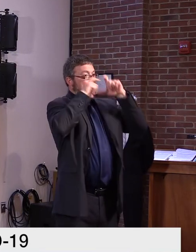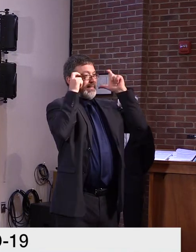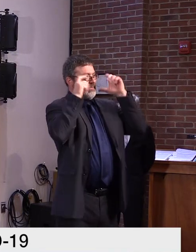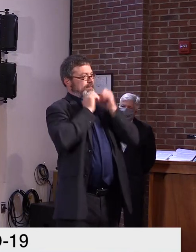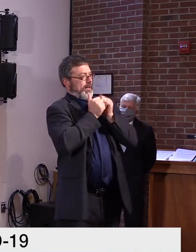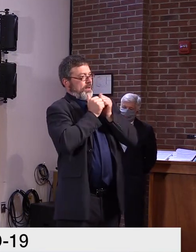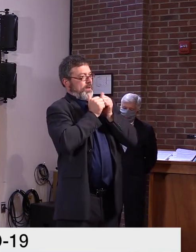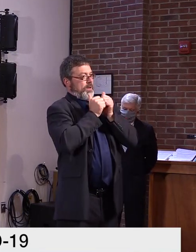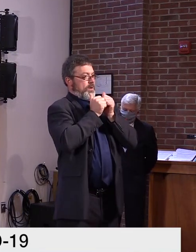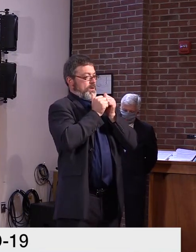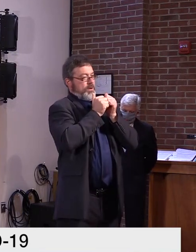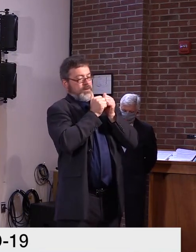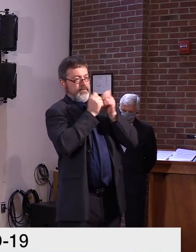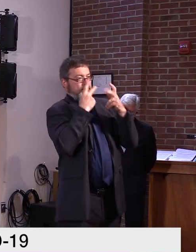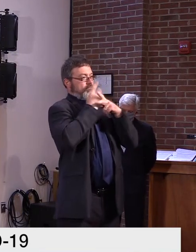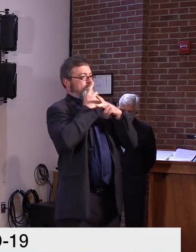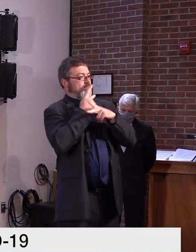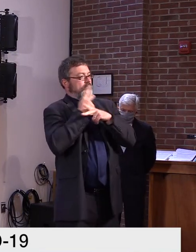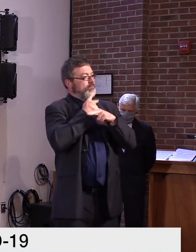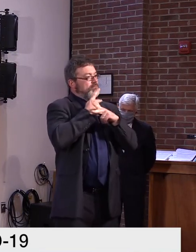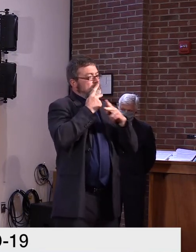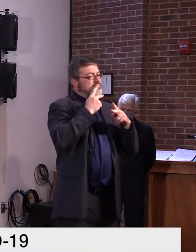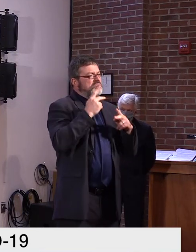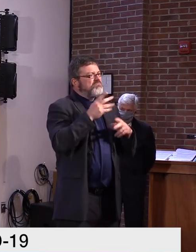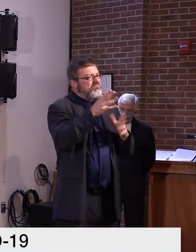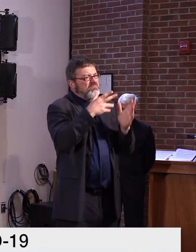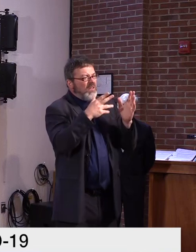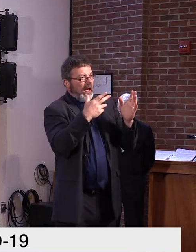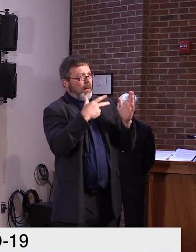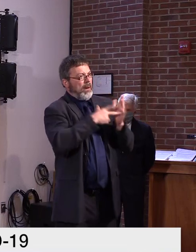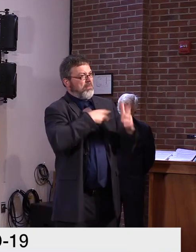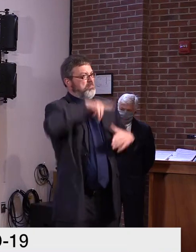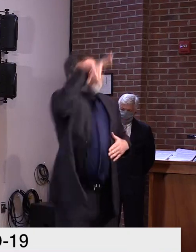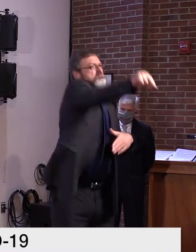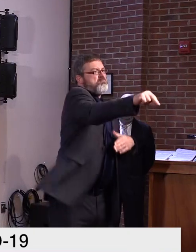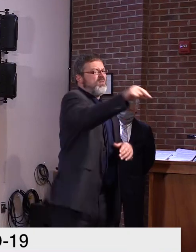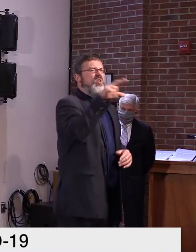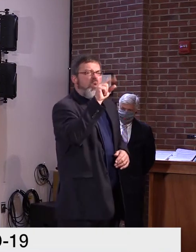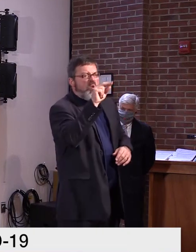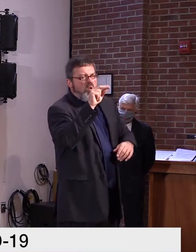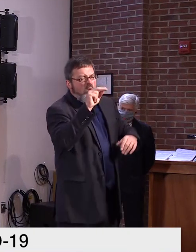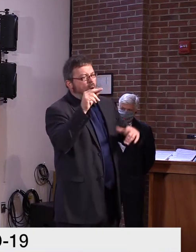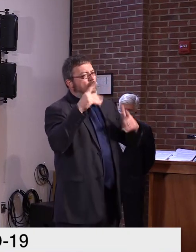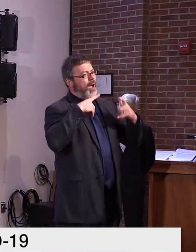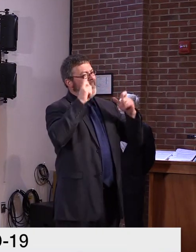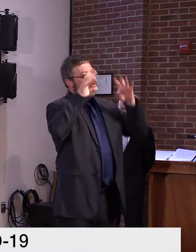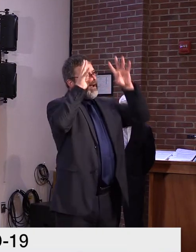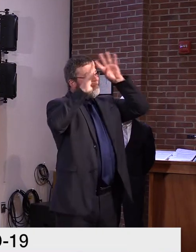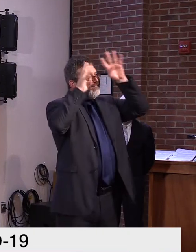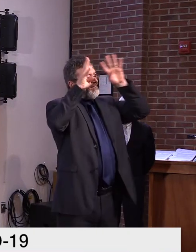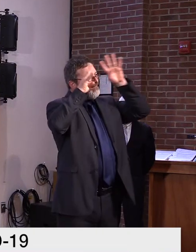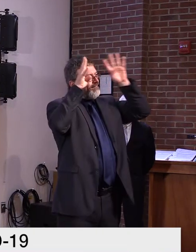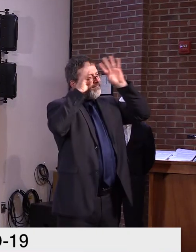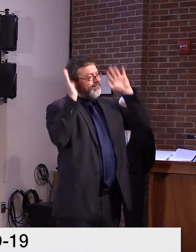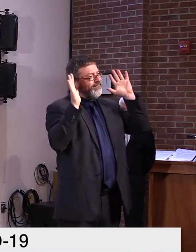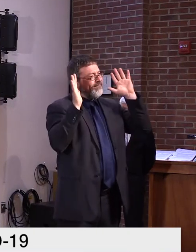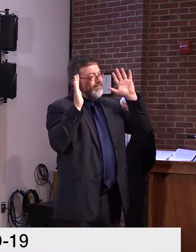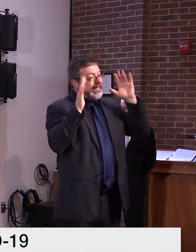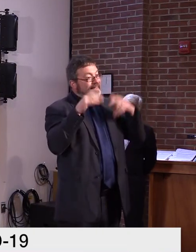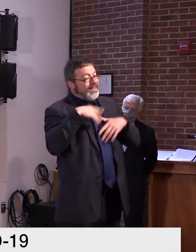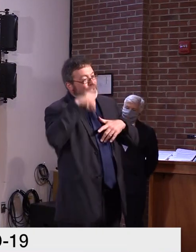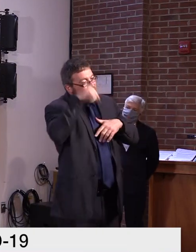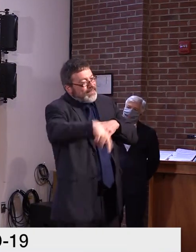We need to think creatively. often there's a congregation of kids, uh, on a doorstop,